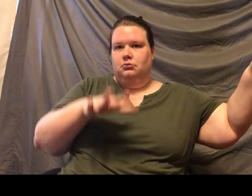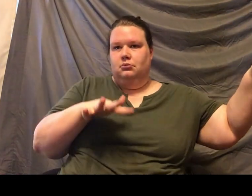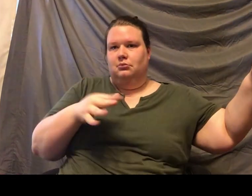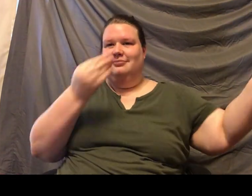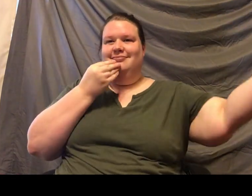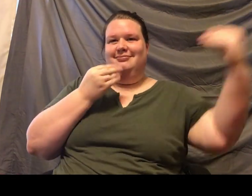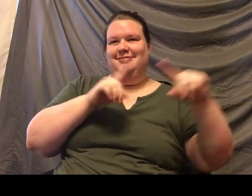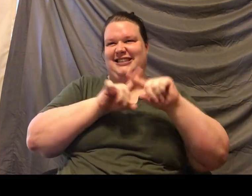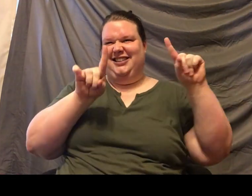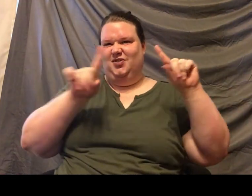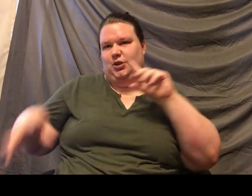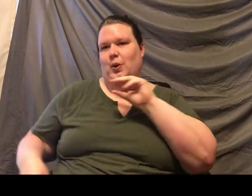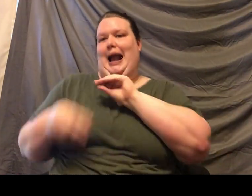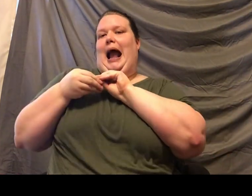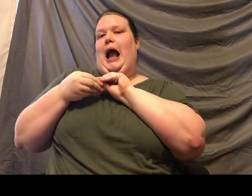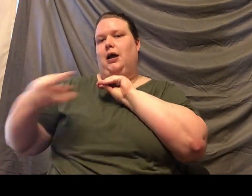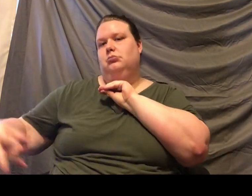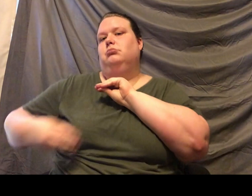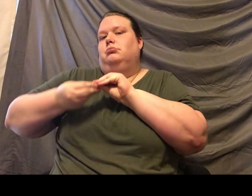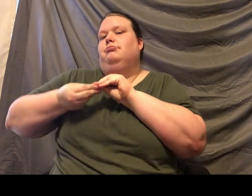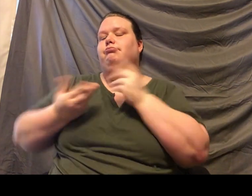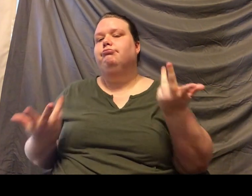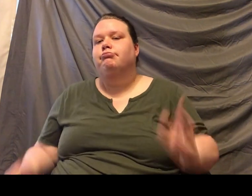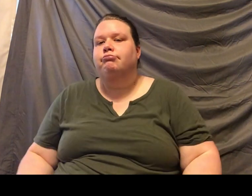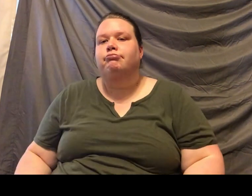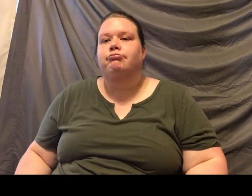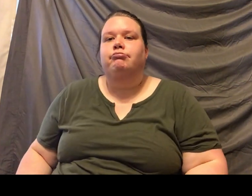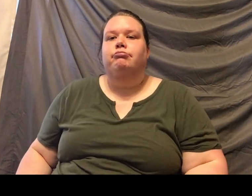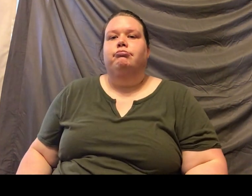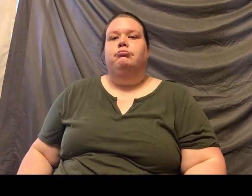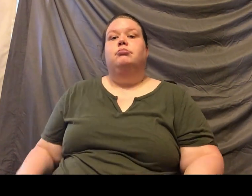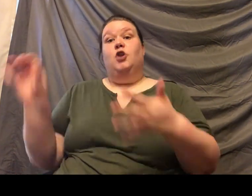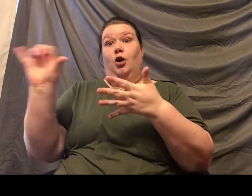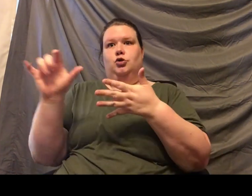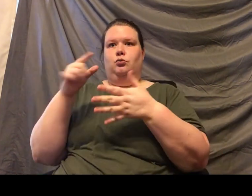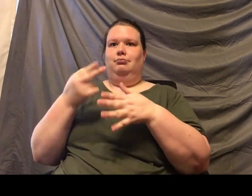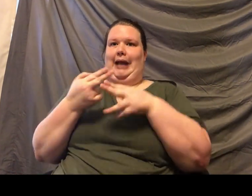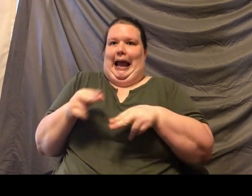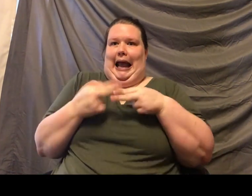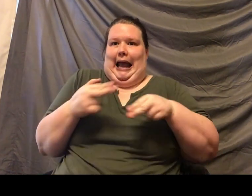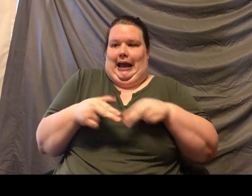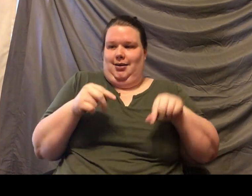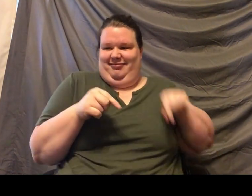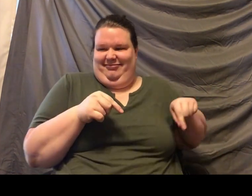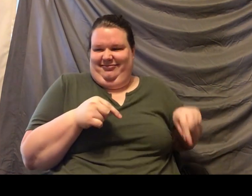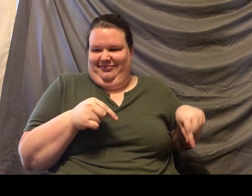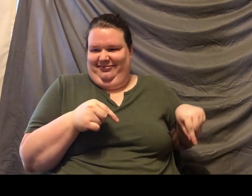value. So, we have to kind of make up for that. So, and then again, we said we give him a hard-boiled egg. That's what this is right